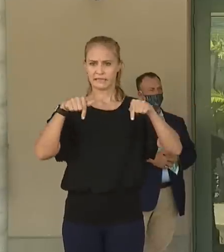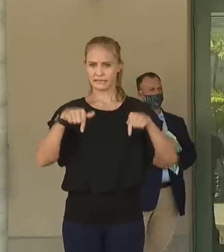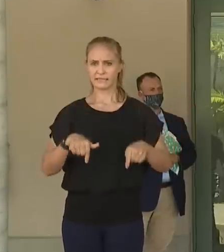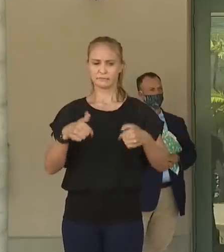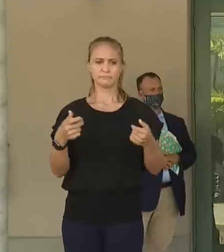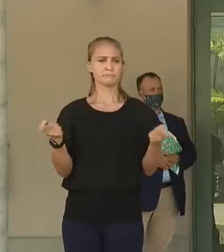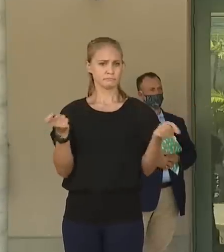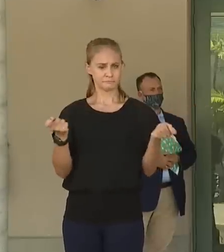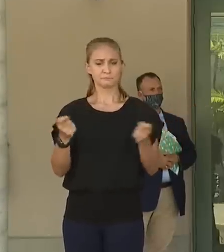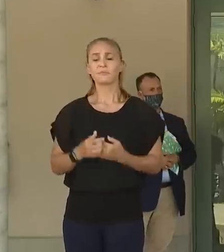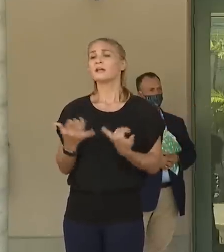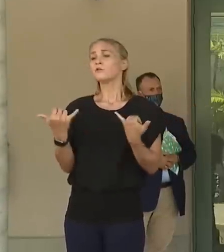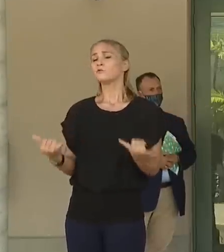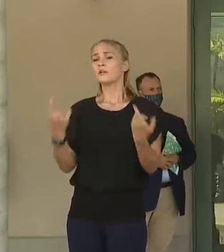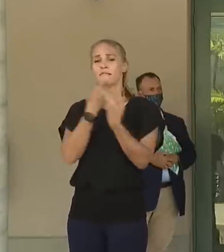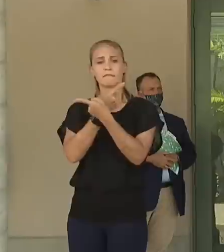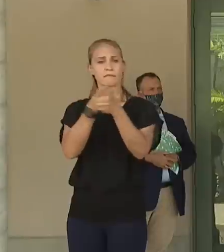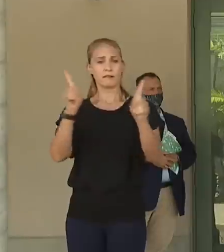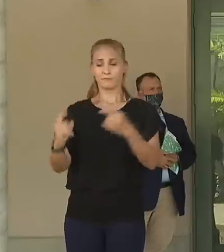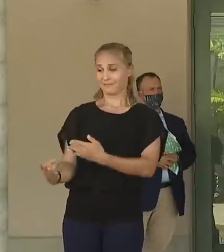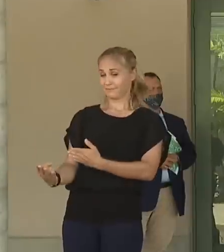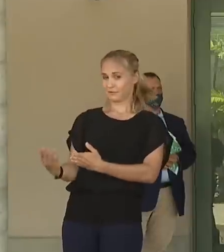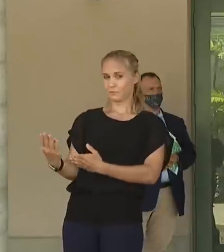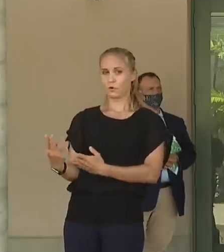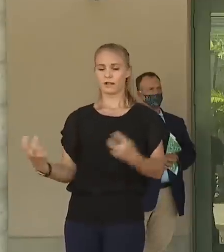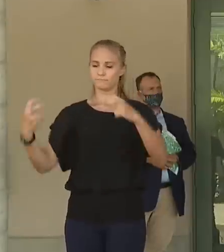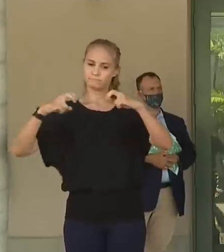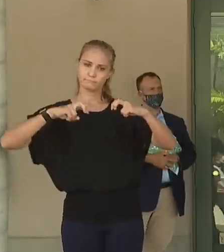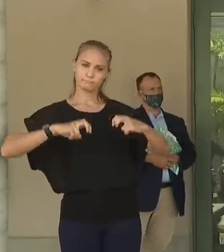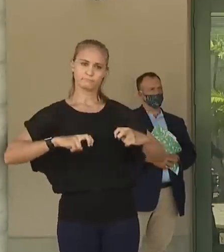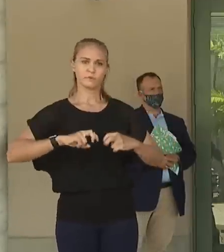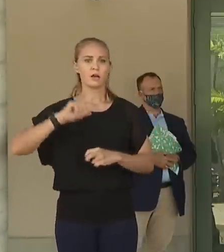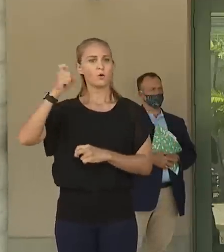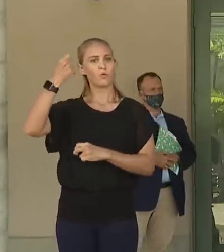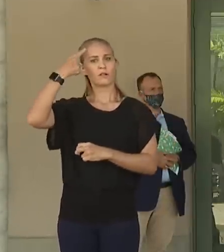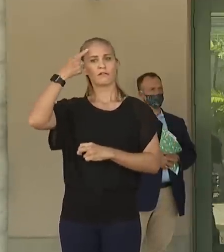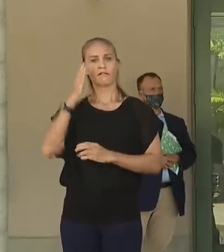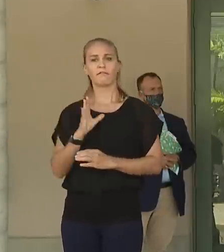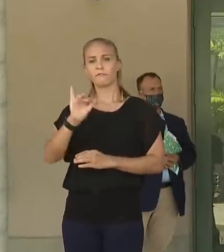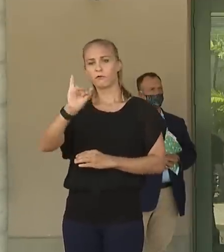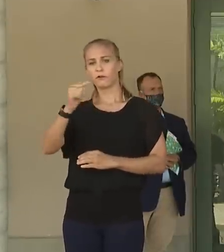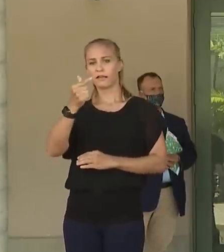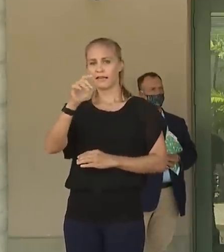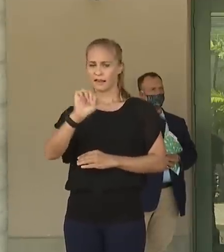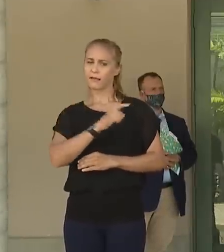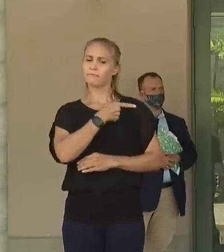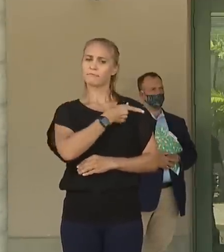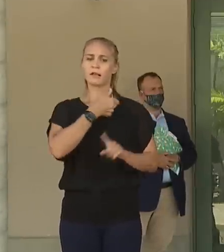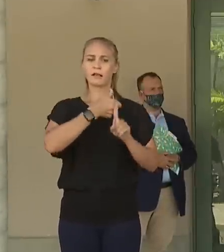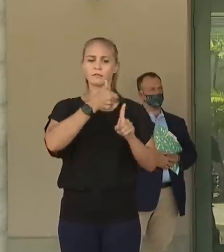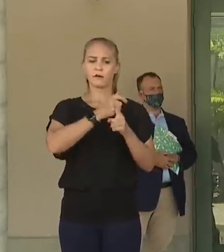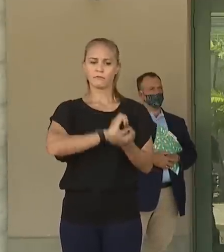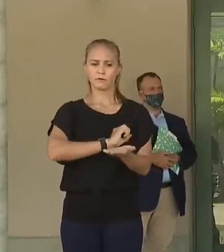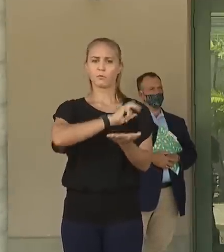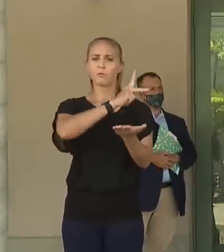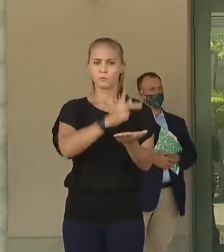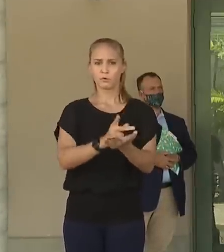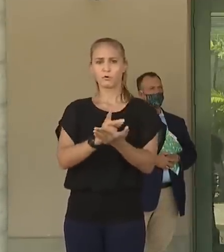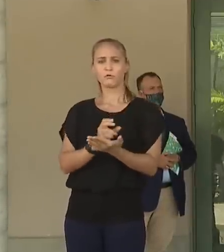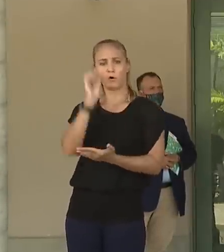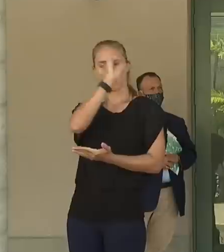I'm here today to announce that just this morning sitting down with Governor Ige, he has approved Oahu's request